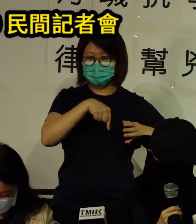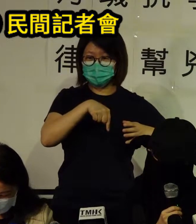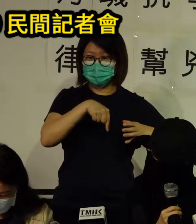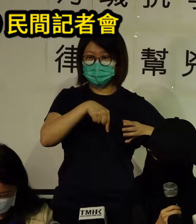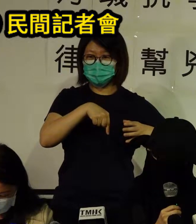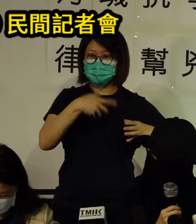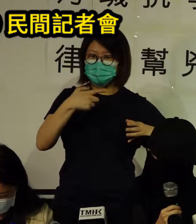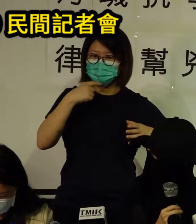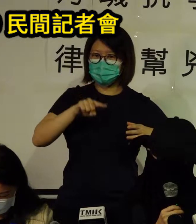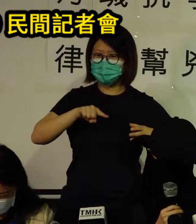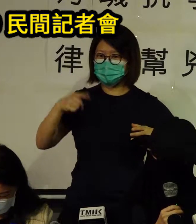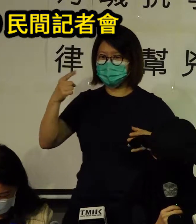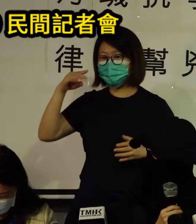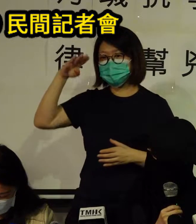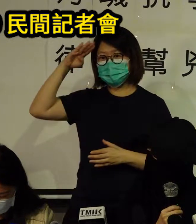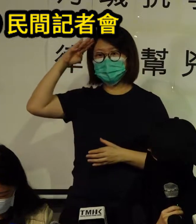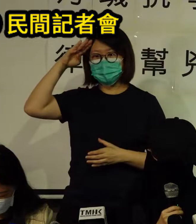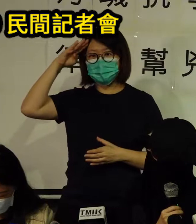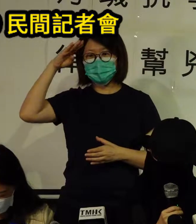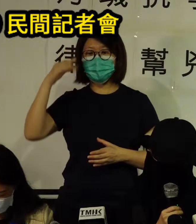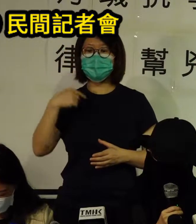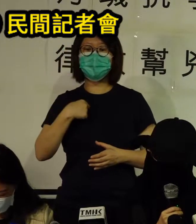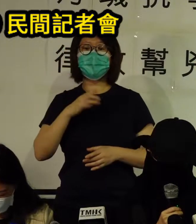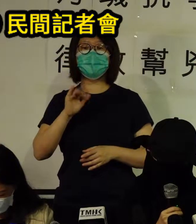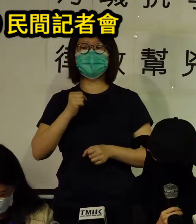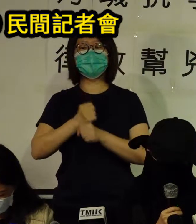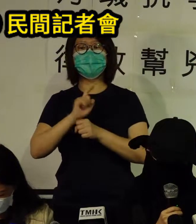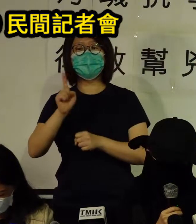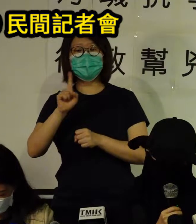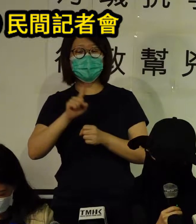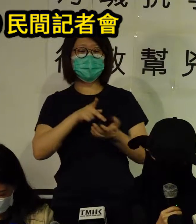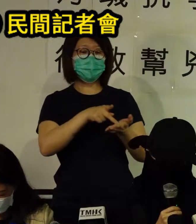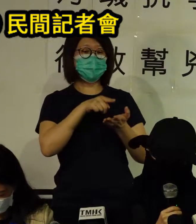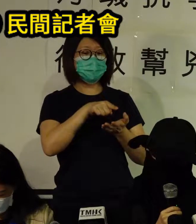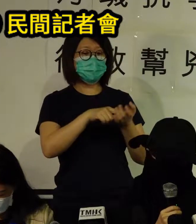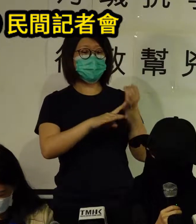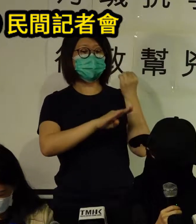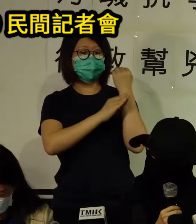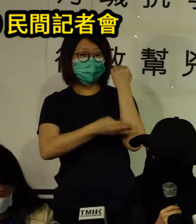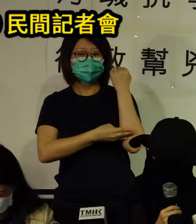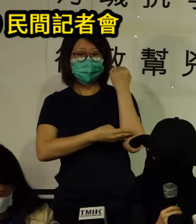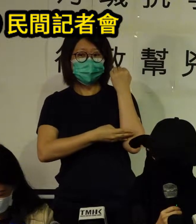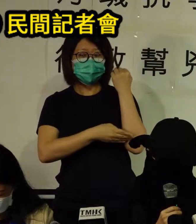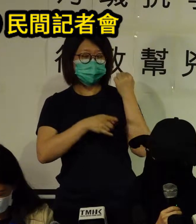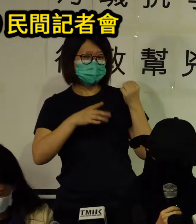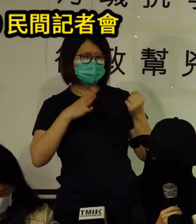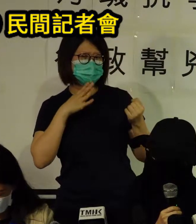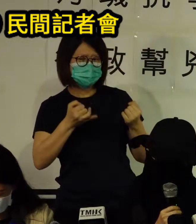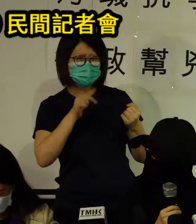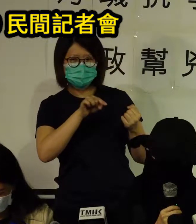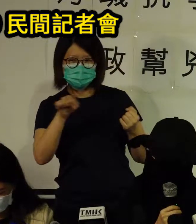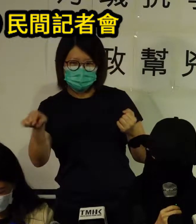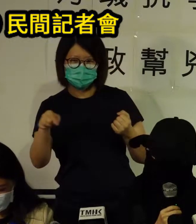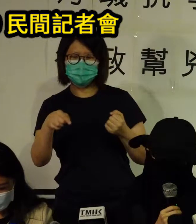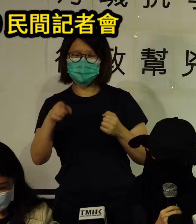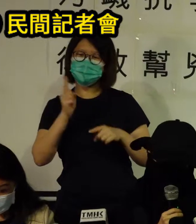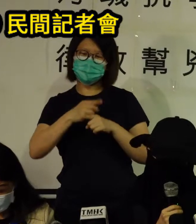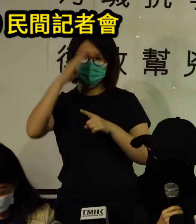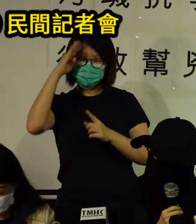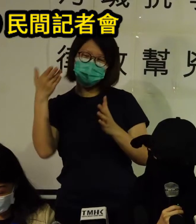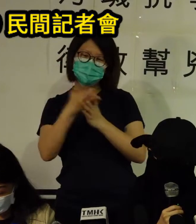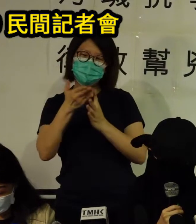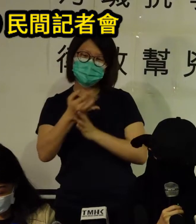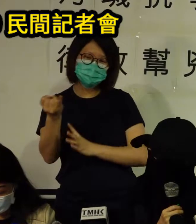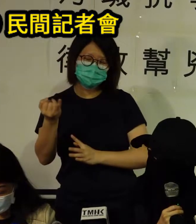and began the era of the police state locally in Hong Kong the pro-democracy